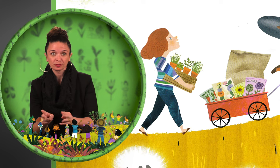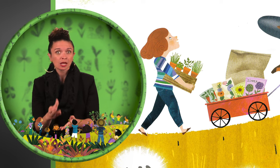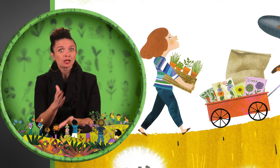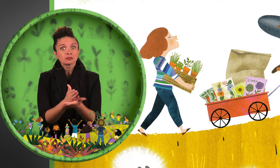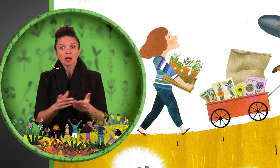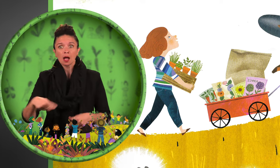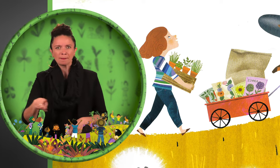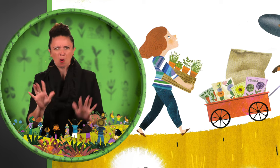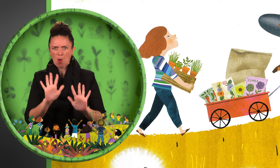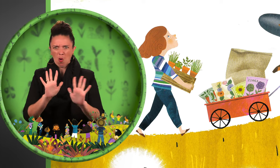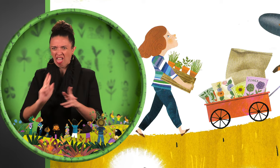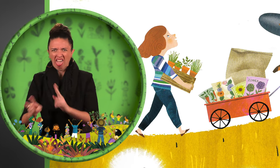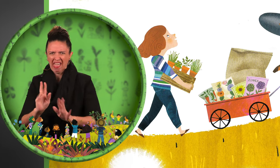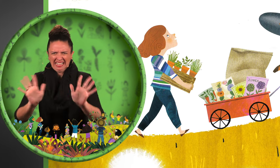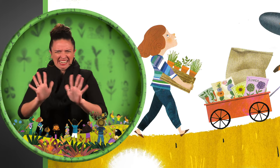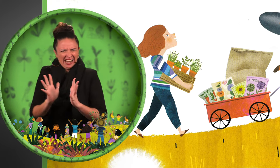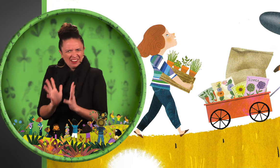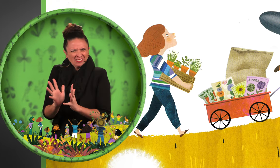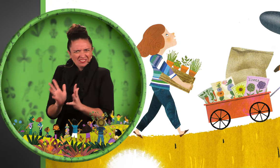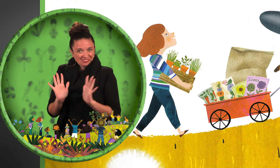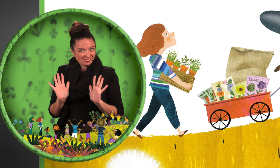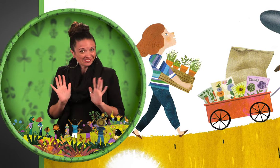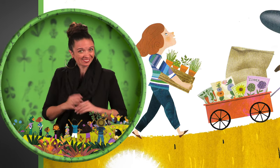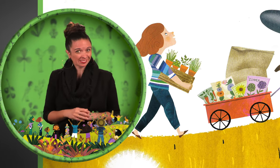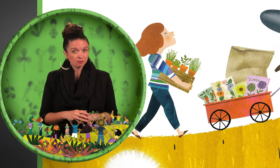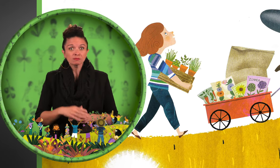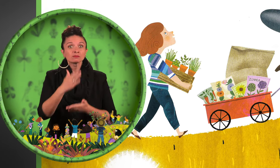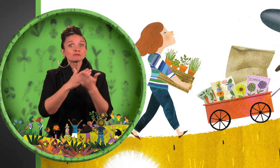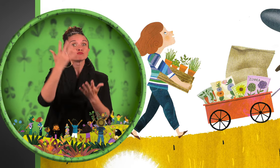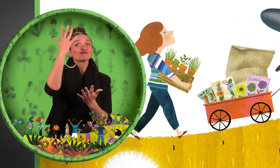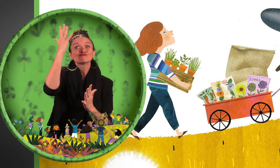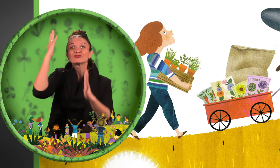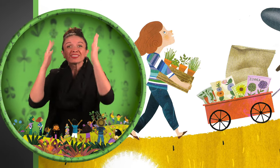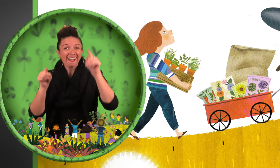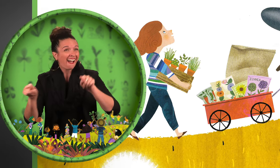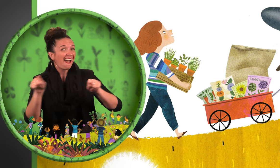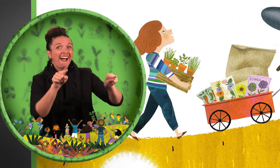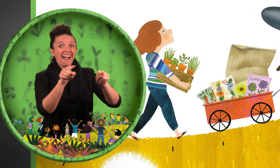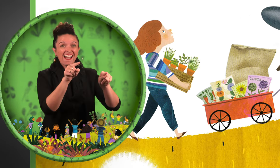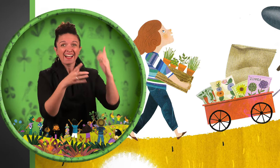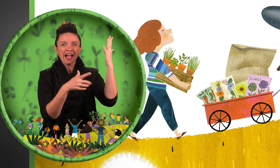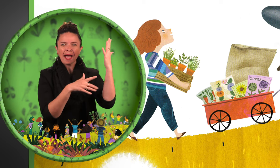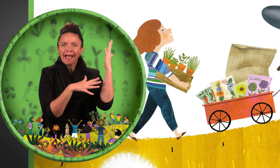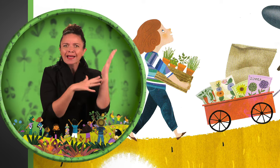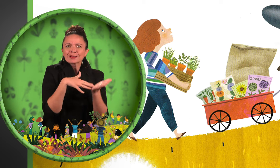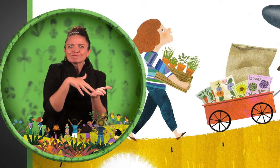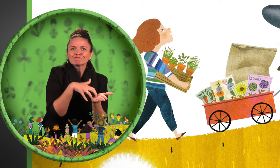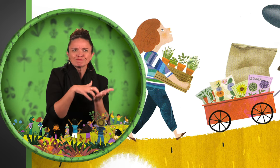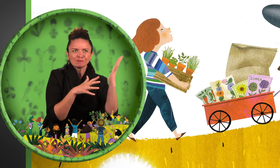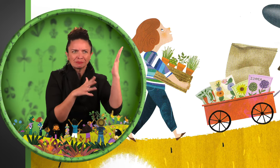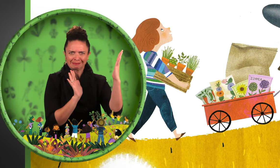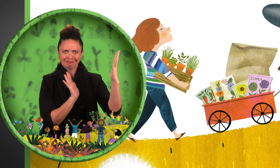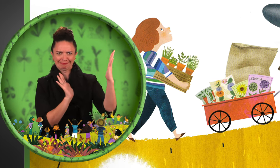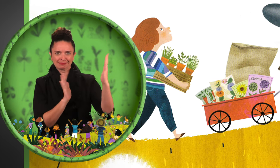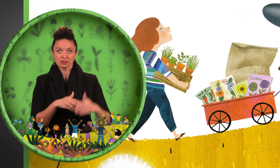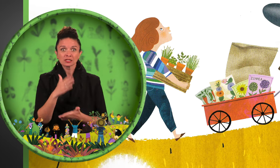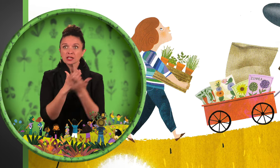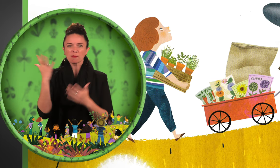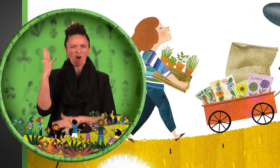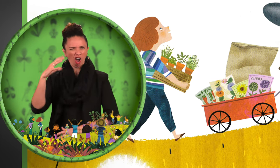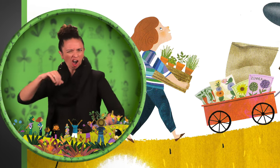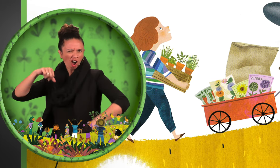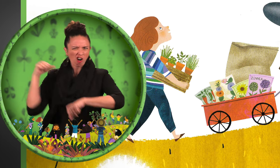Some flowers need lots of sunlight. Others thrive in shade. Some have to be trimmed